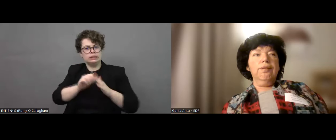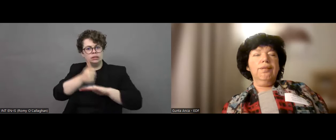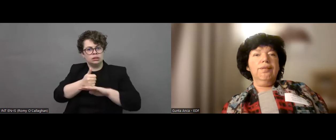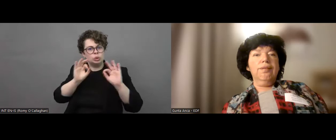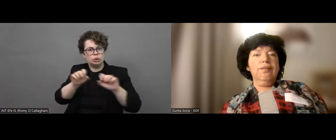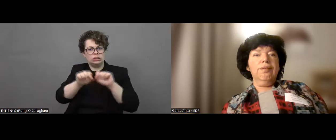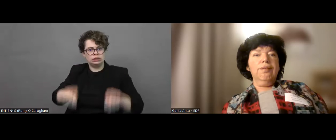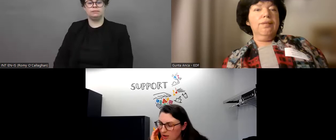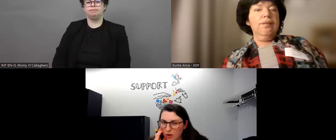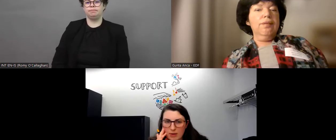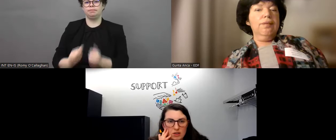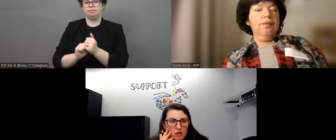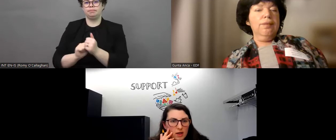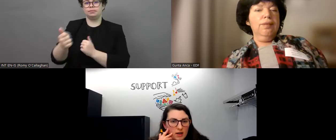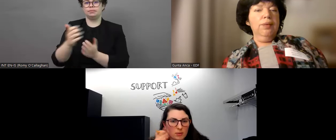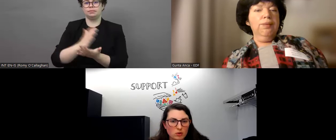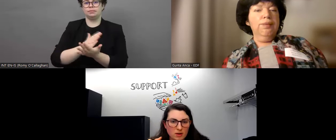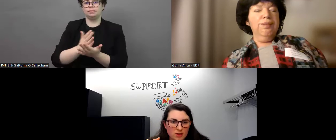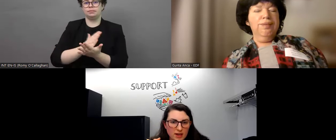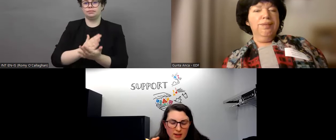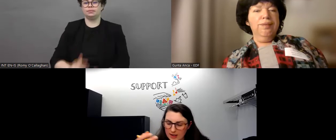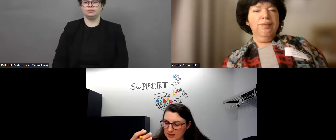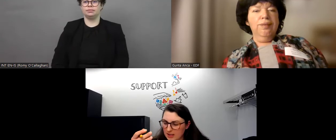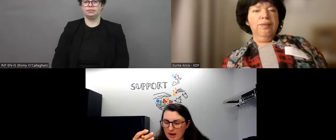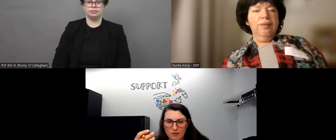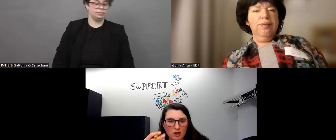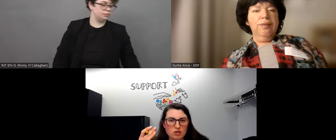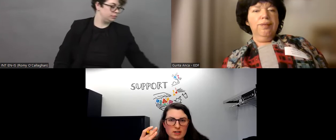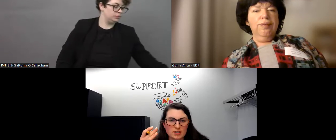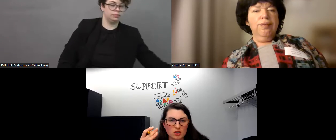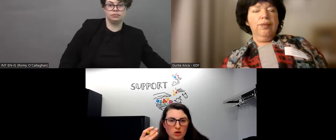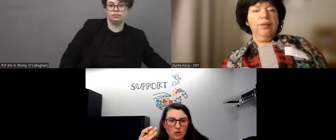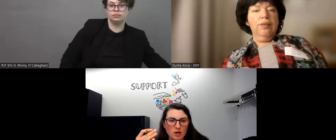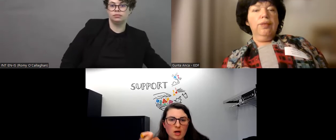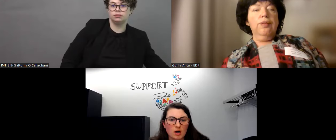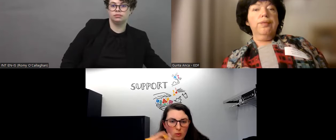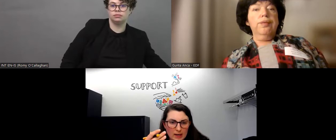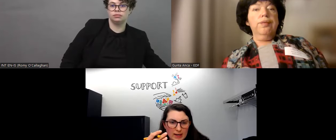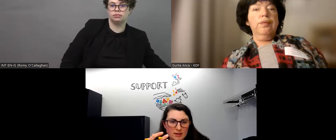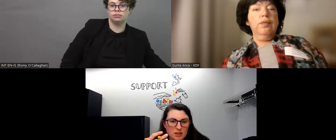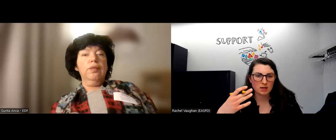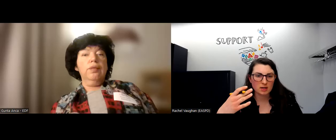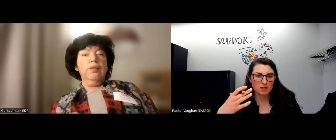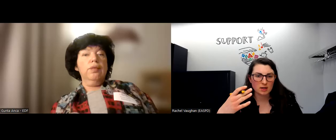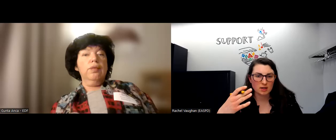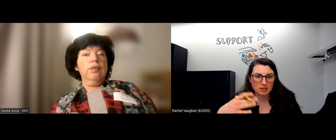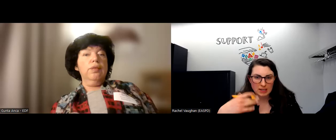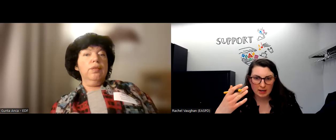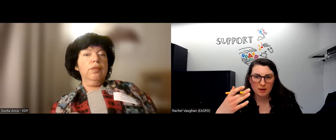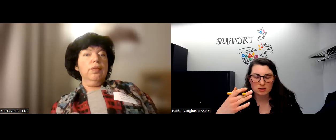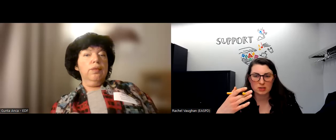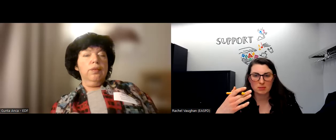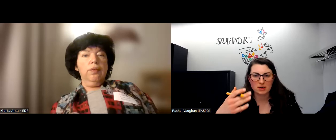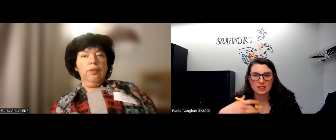a quick follow up question you mentioned that an important thing is to have countries who are willing to take